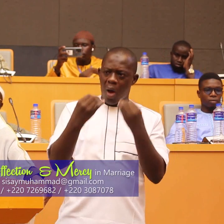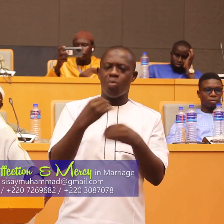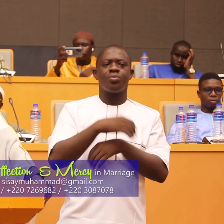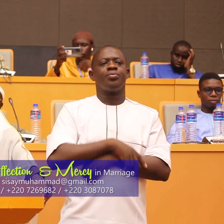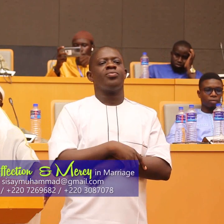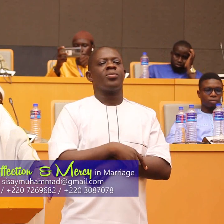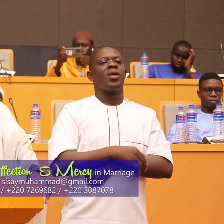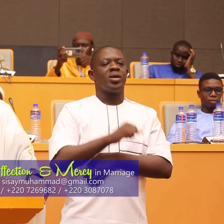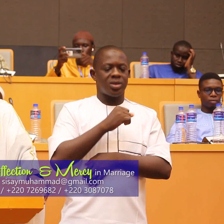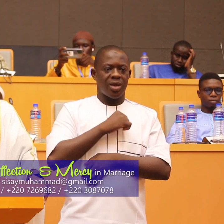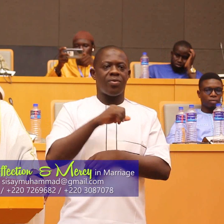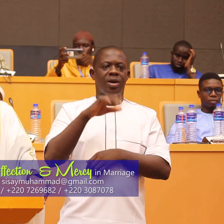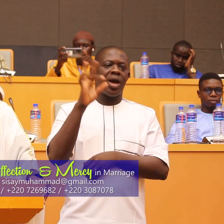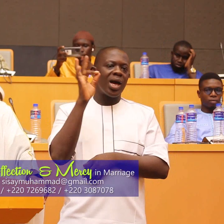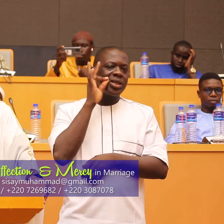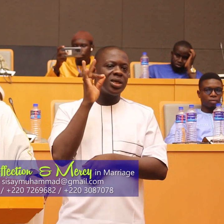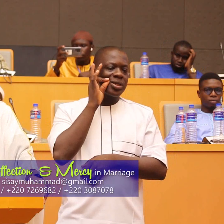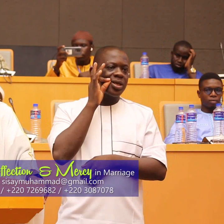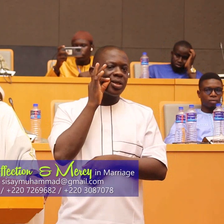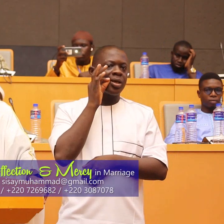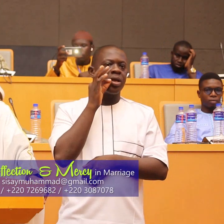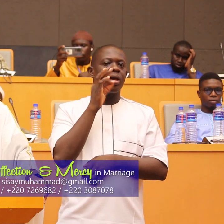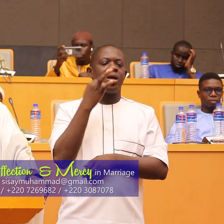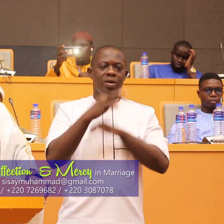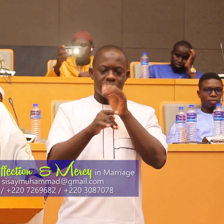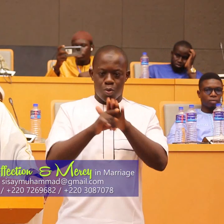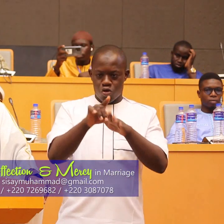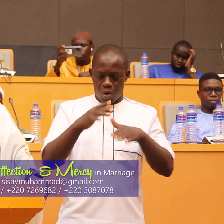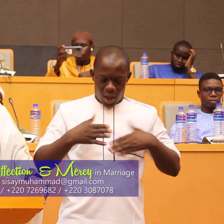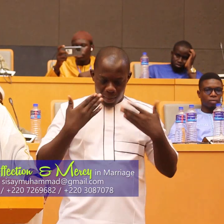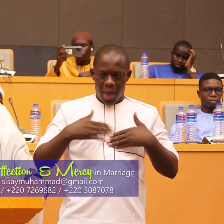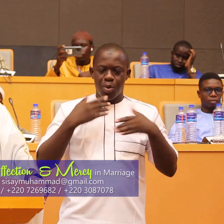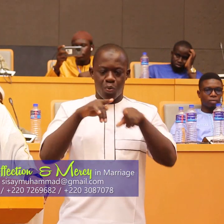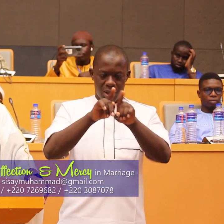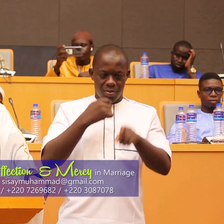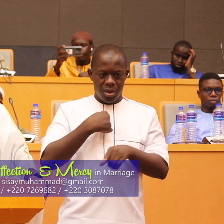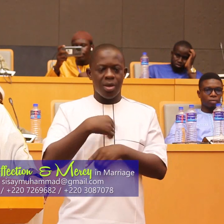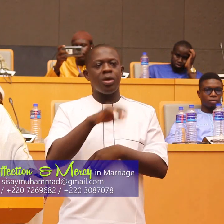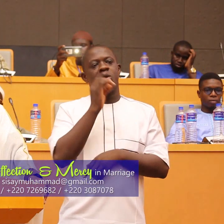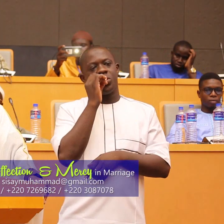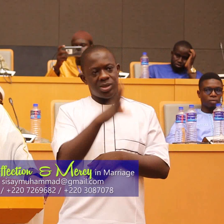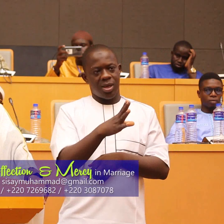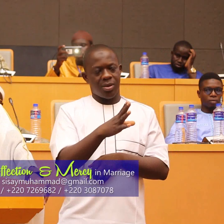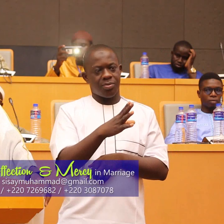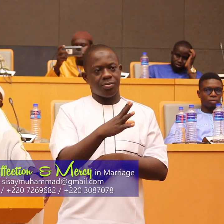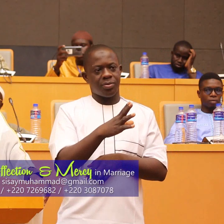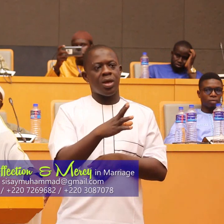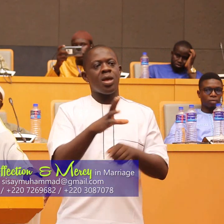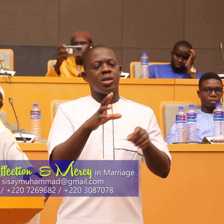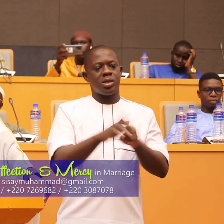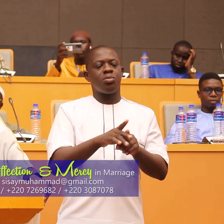she then replied back by saying whenever you are pleased with me you say wa rabbi